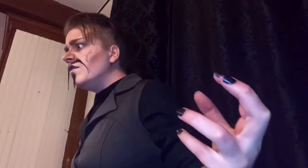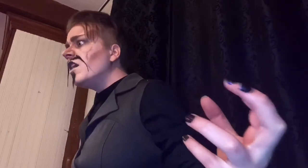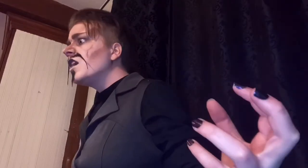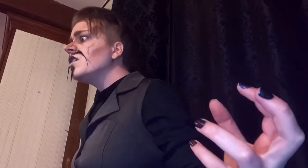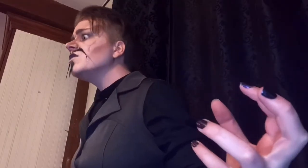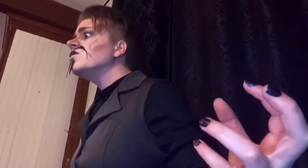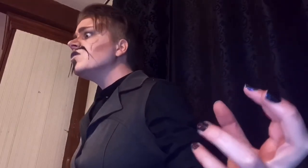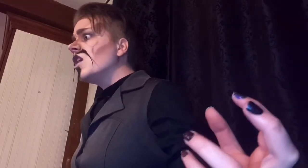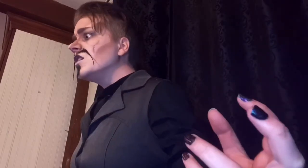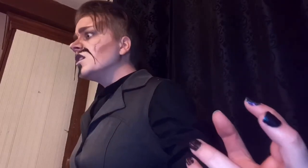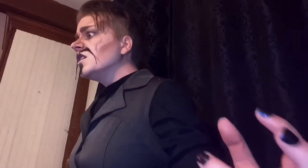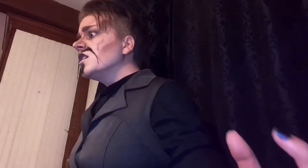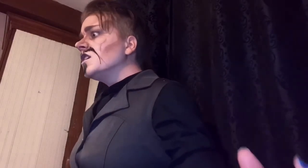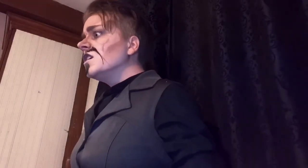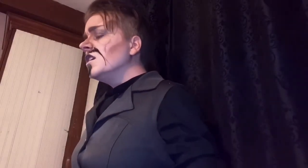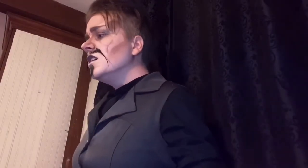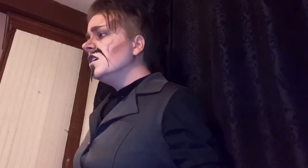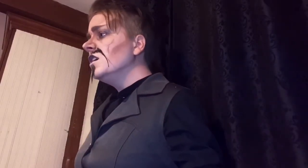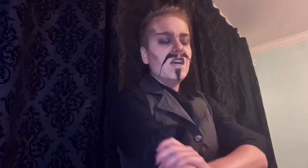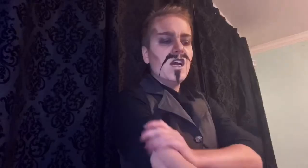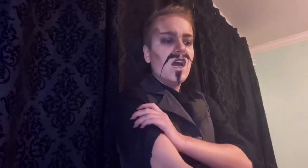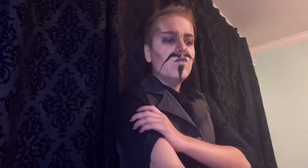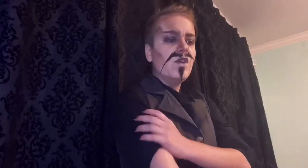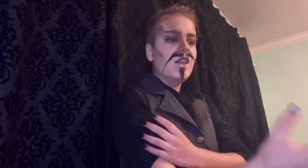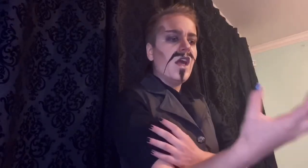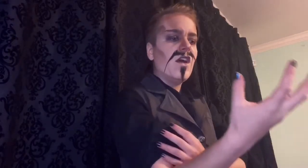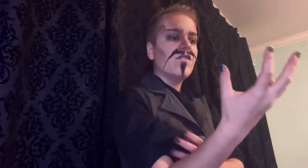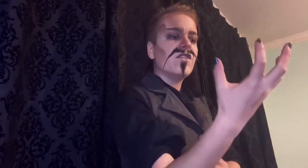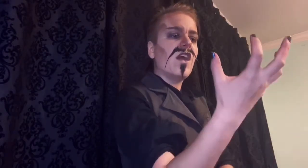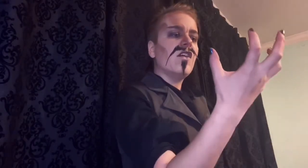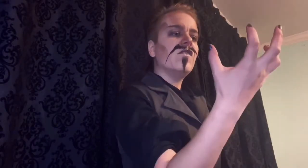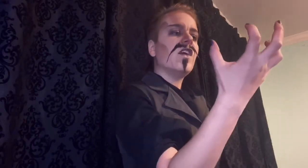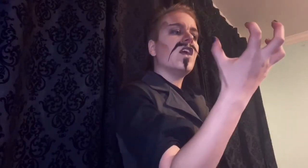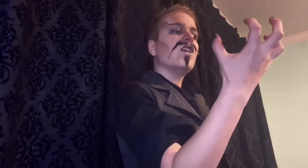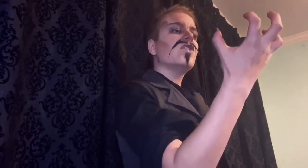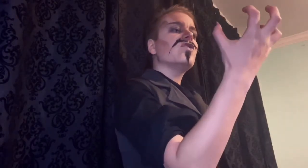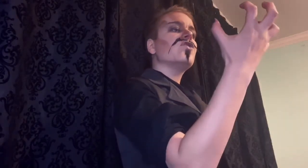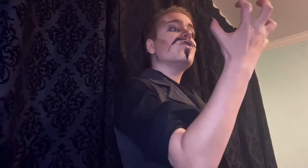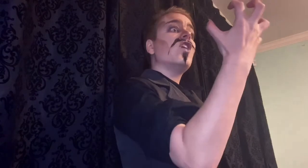vengeance I will have salvation